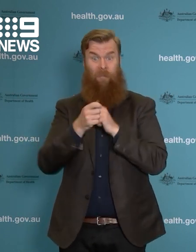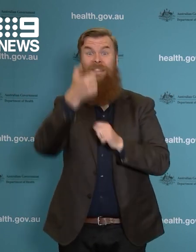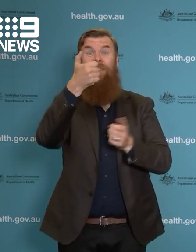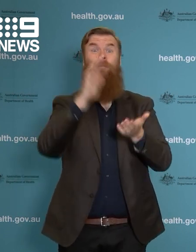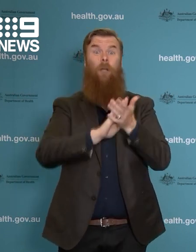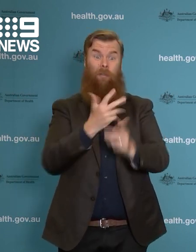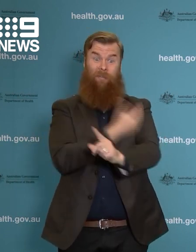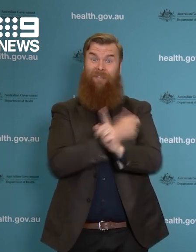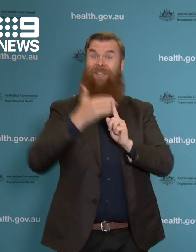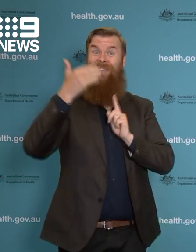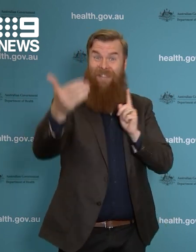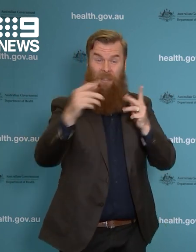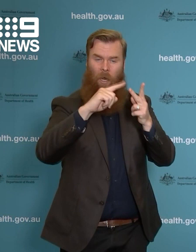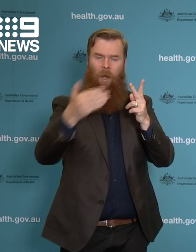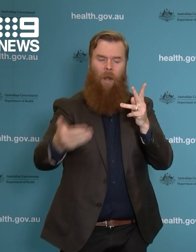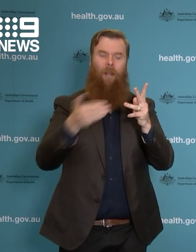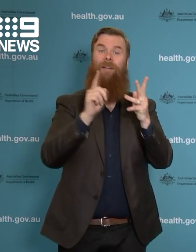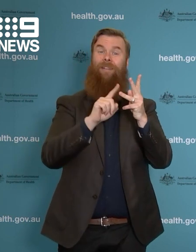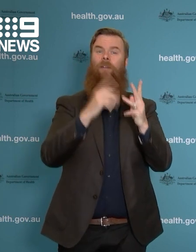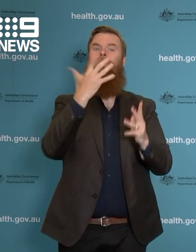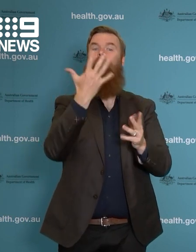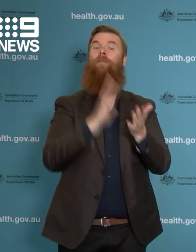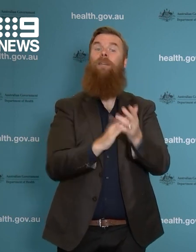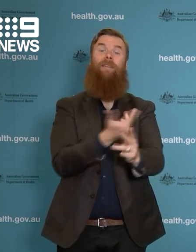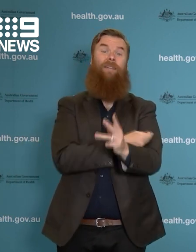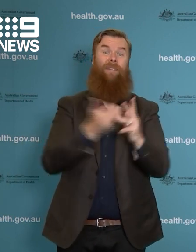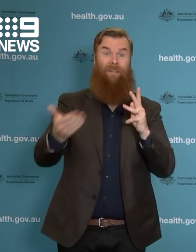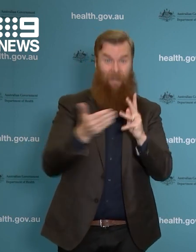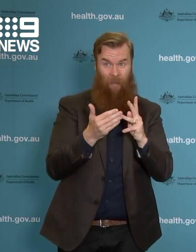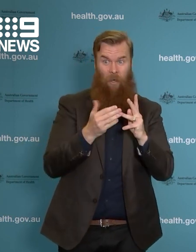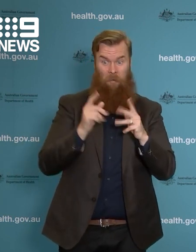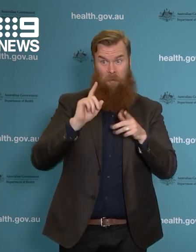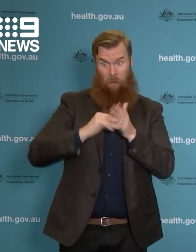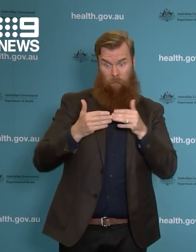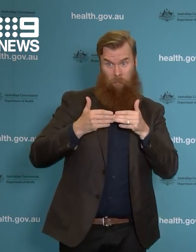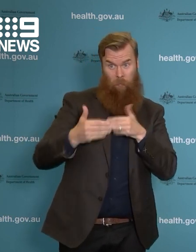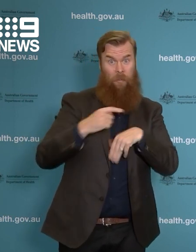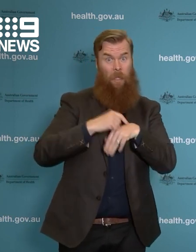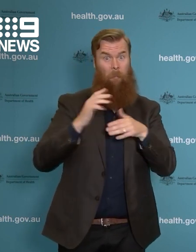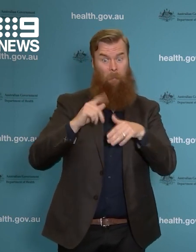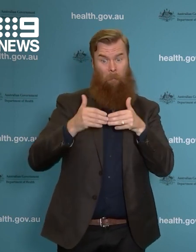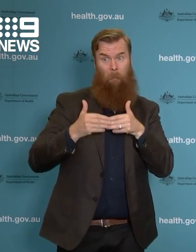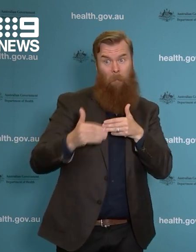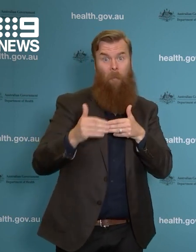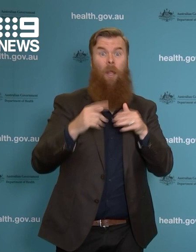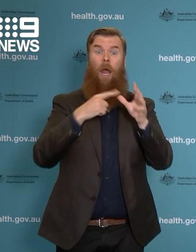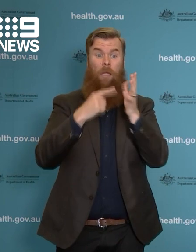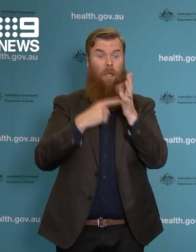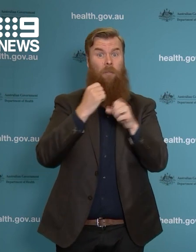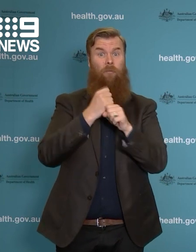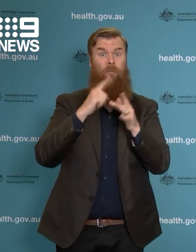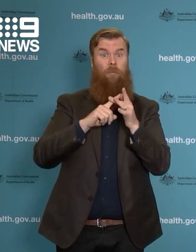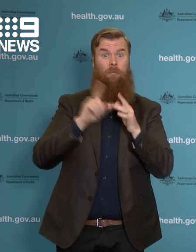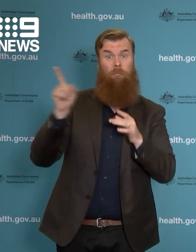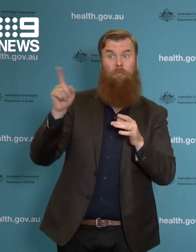Because of this time of year, we have, ATAGI is urging anyone who is giving vaccines to be a little bit flexible about that